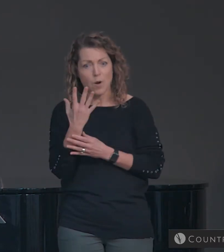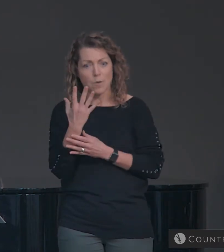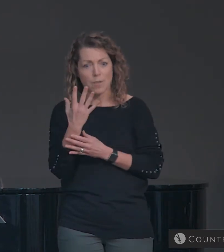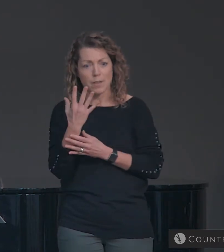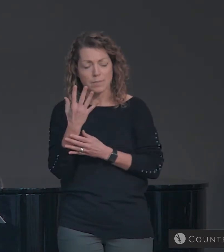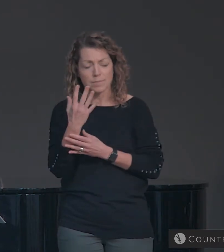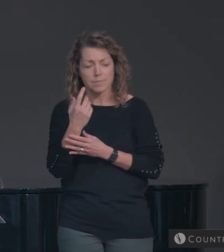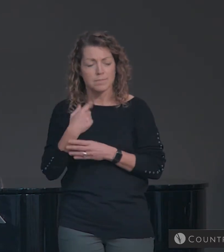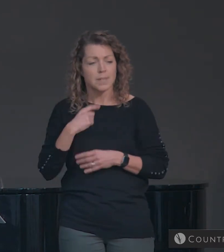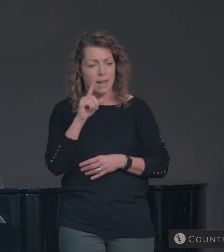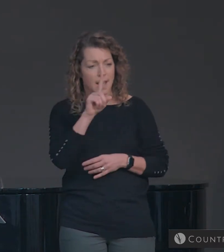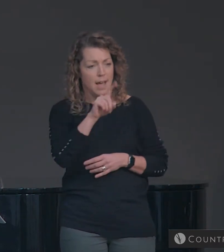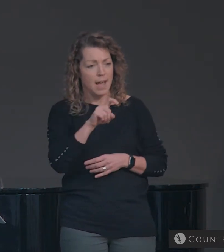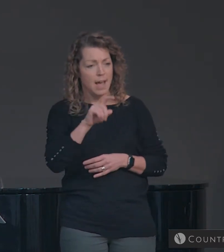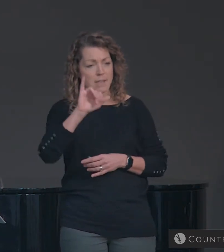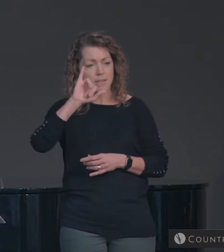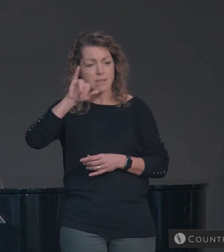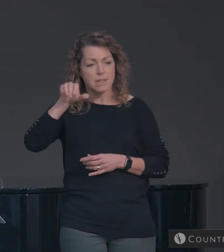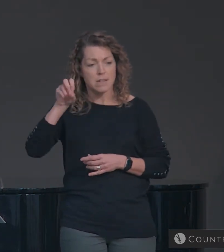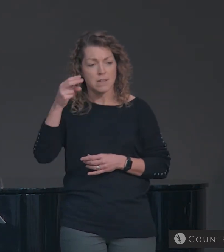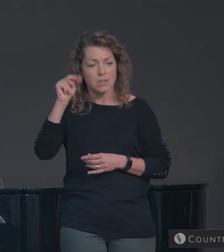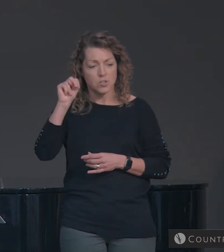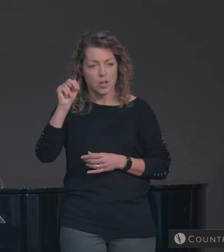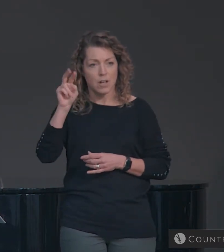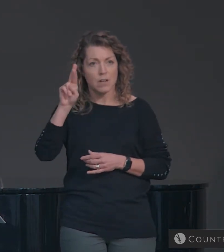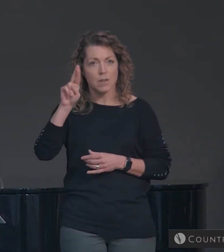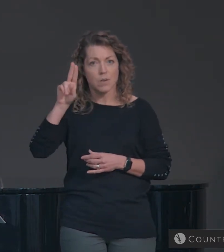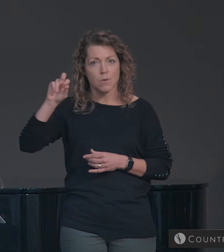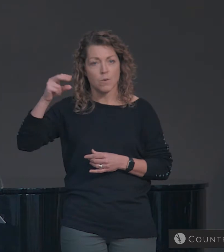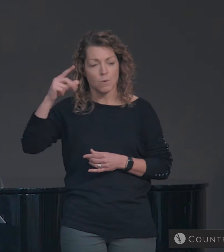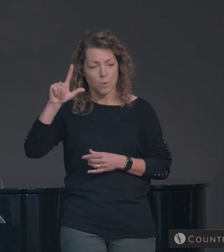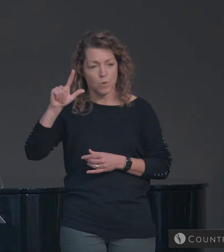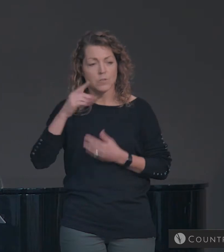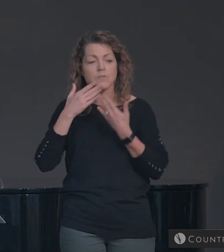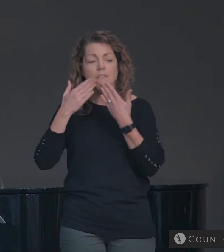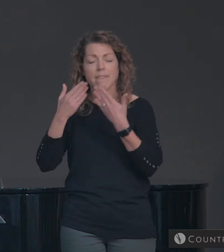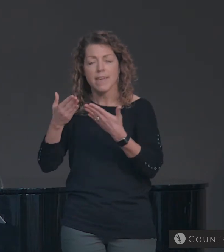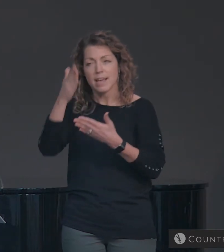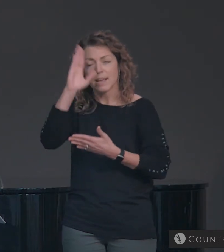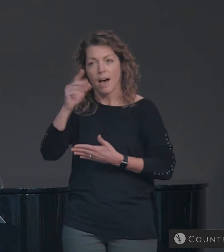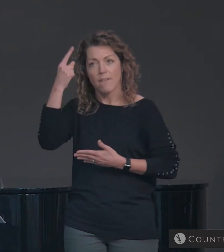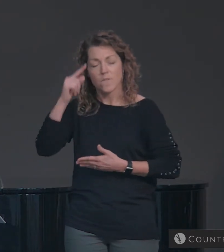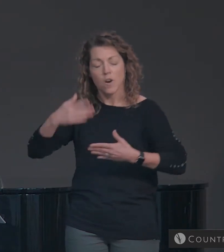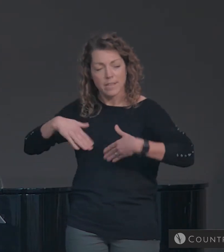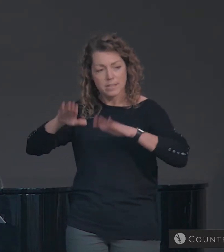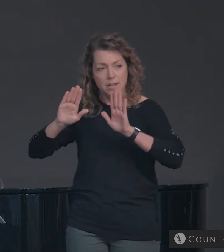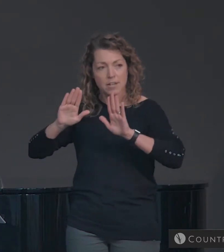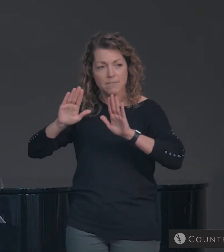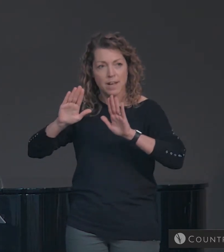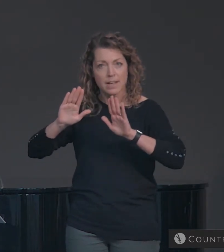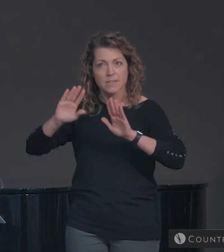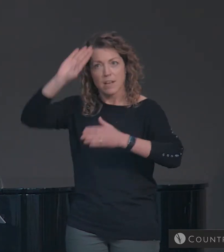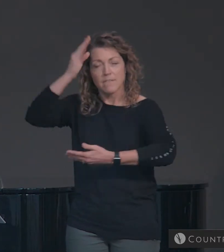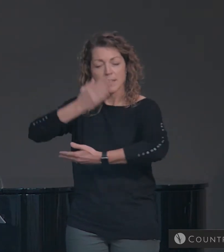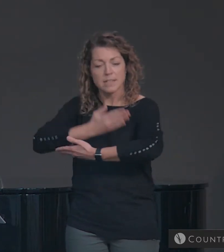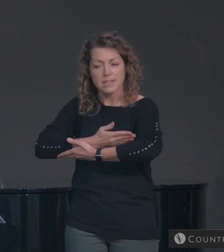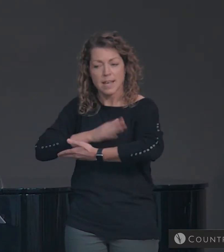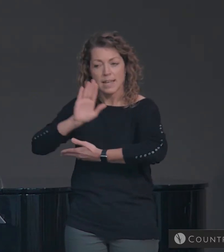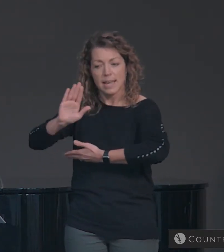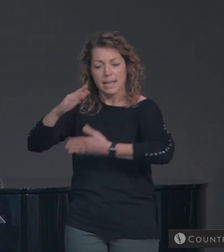I'm going to ask John Rule to thank God for the sacrifice of his son's body who was broken